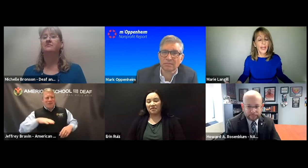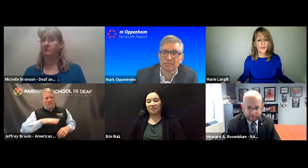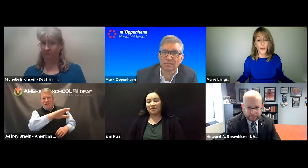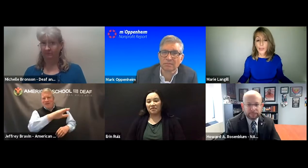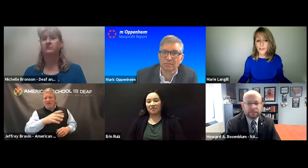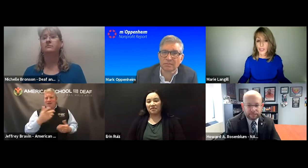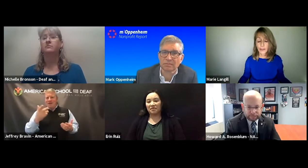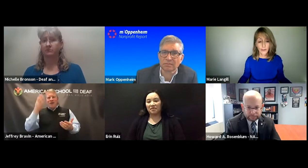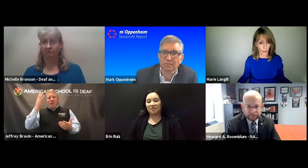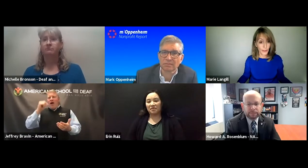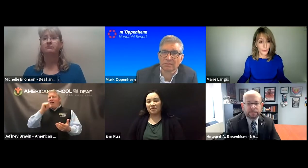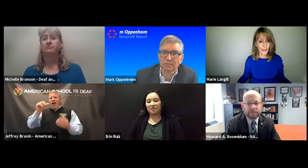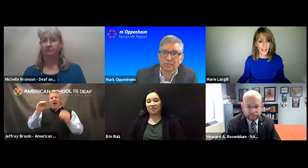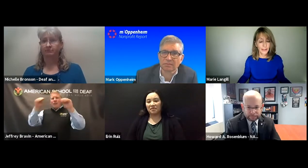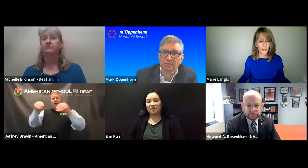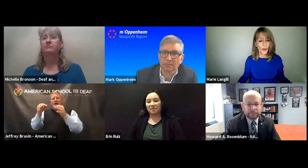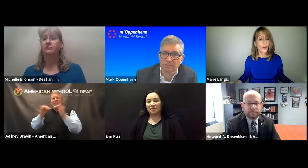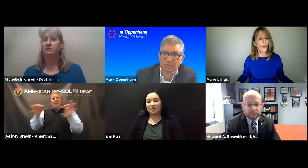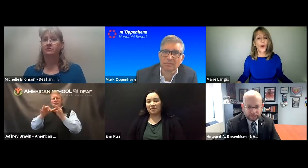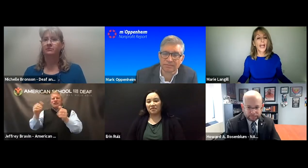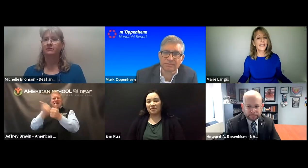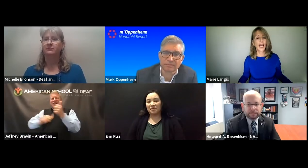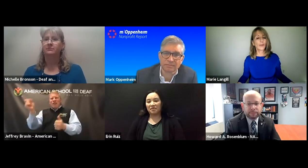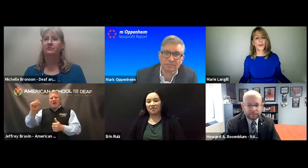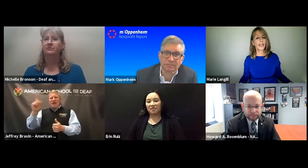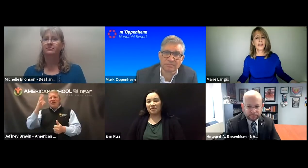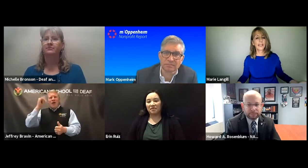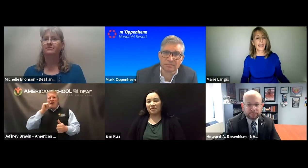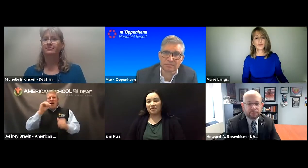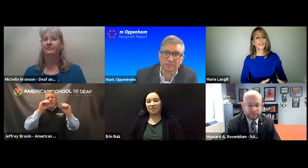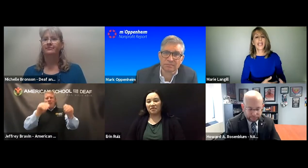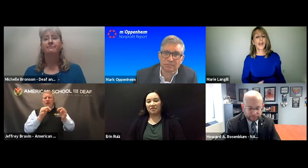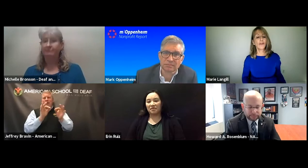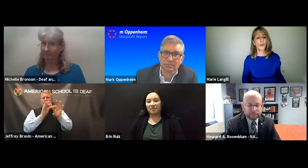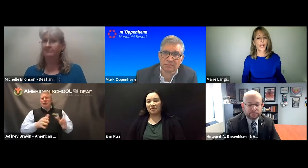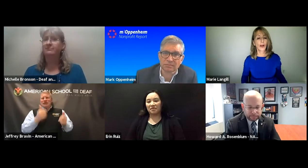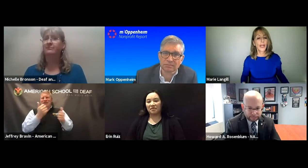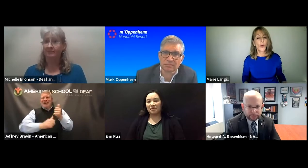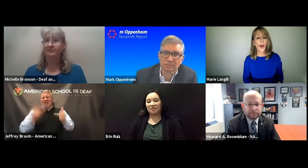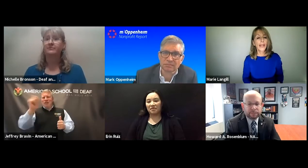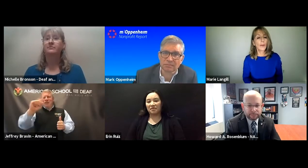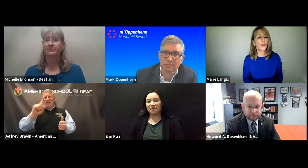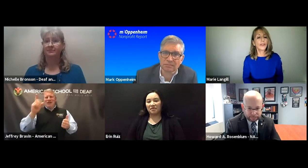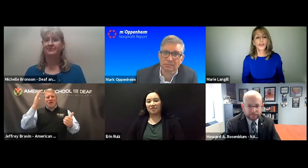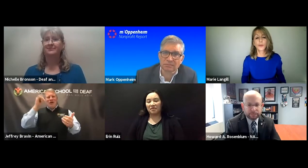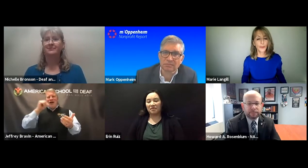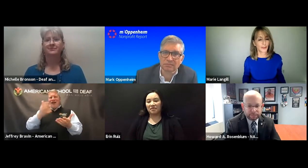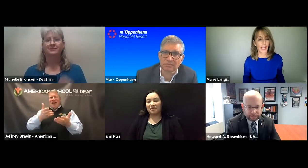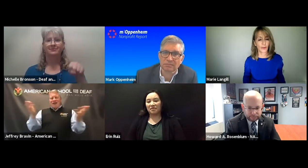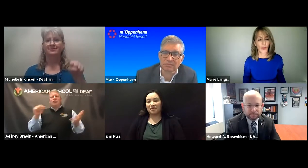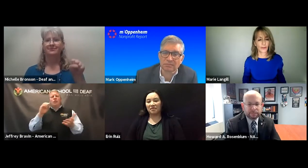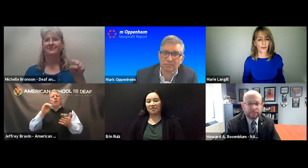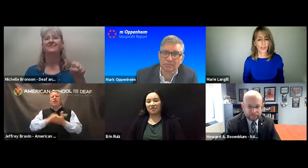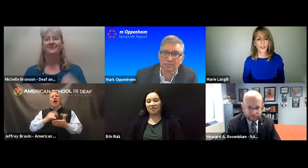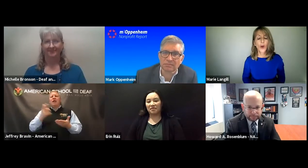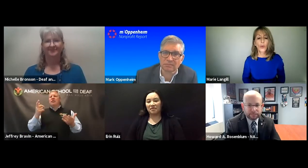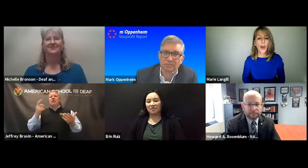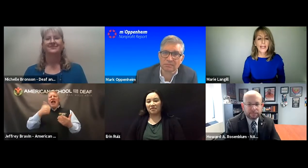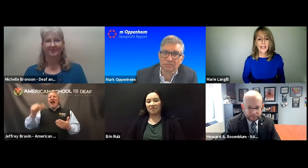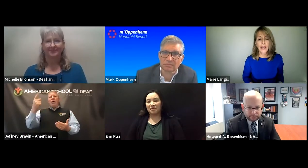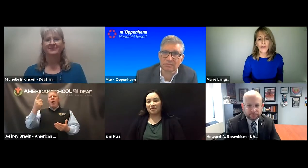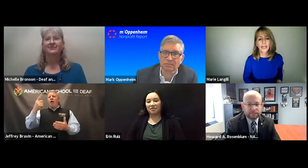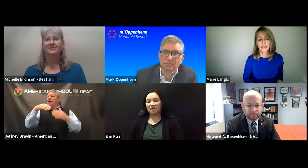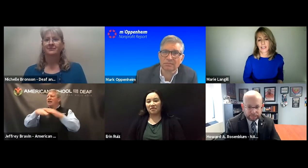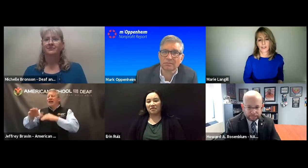building ramps for wheelchairs. Don't we do that? Why not put in captions everywhere? Why not put interpreters everywhere for us?